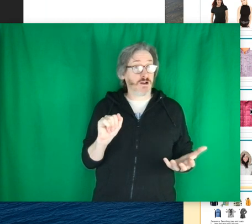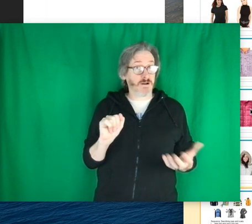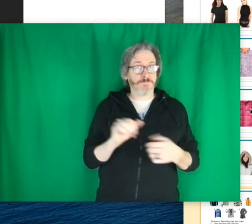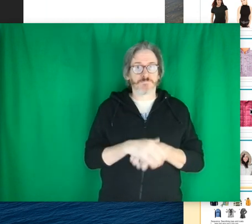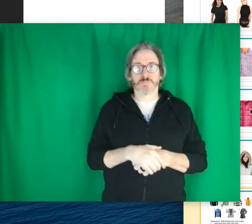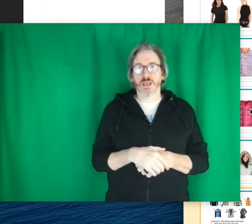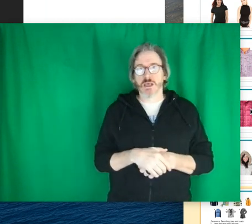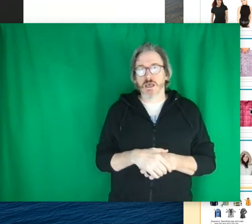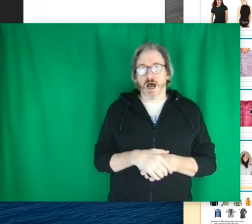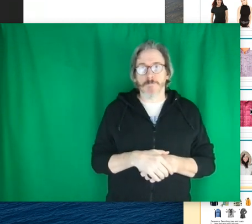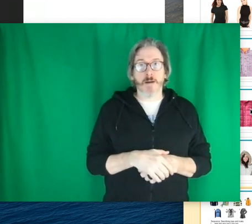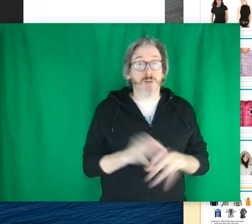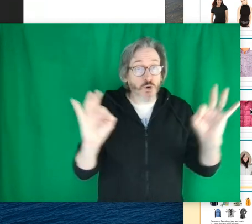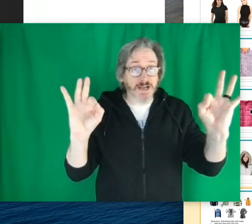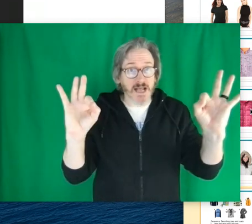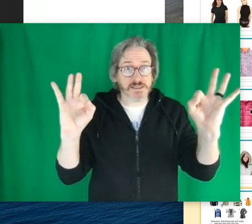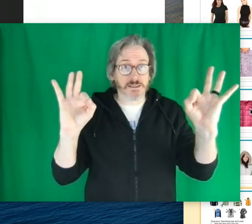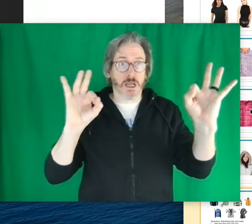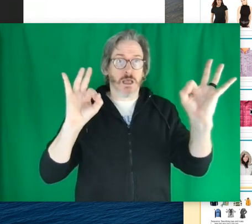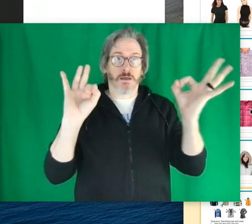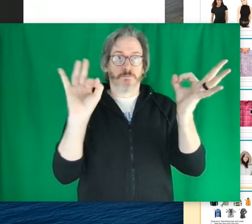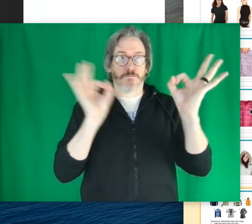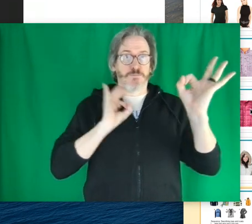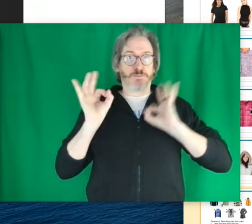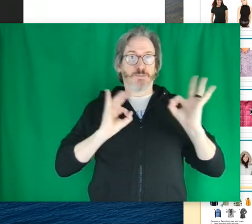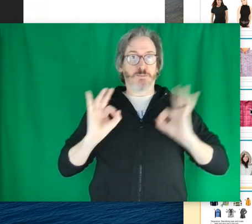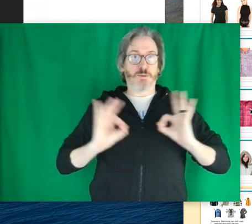California, right? Polka dots.